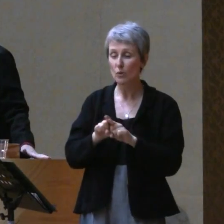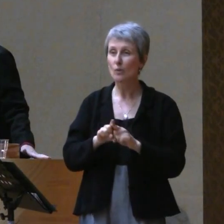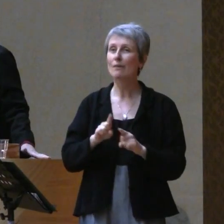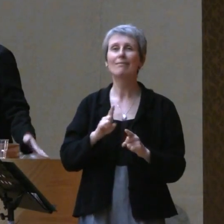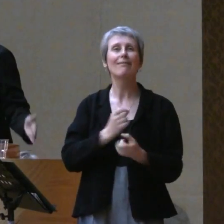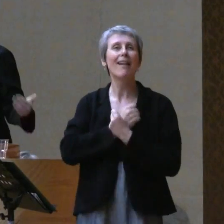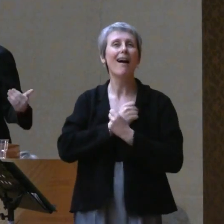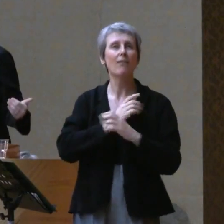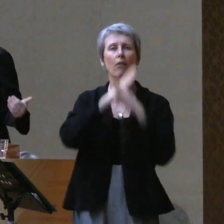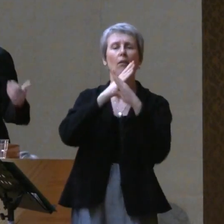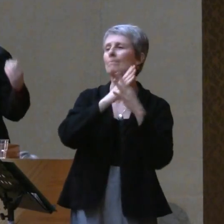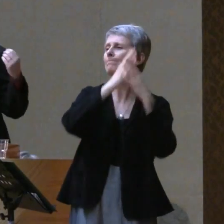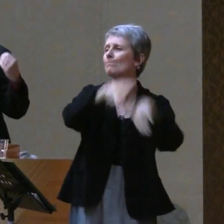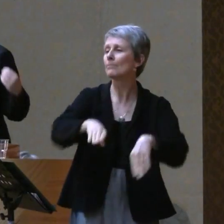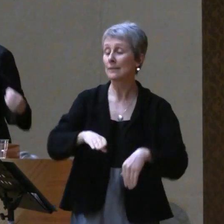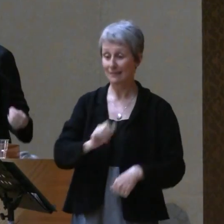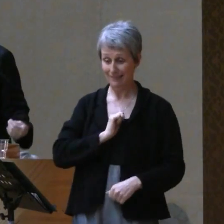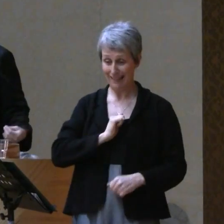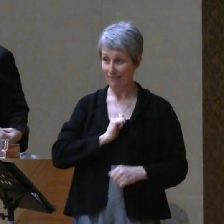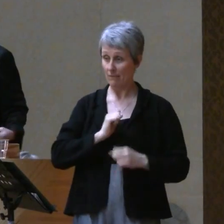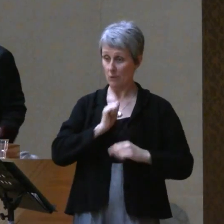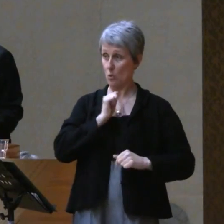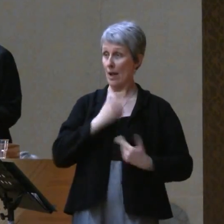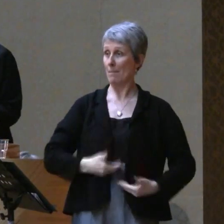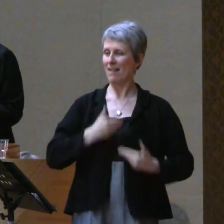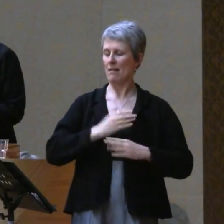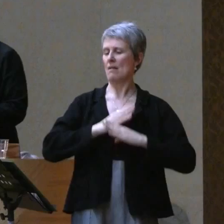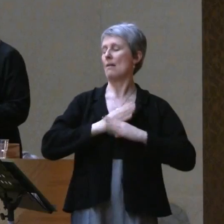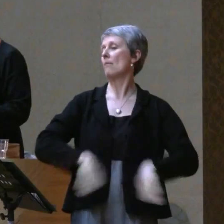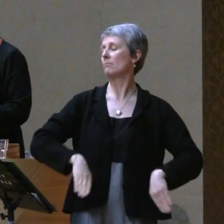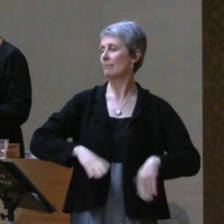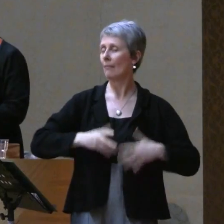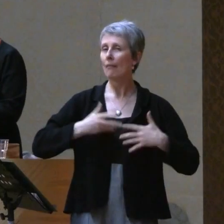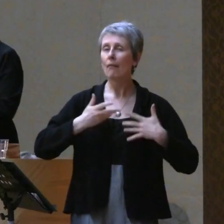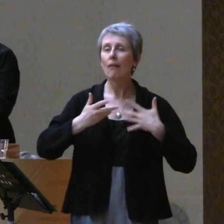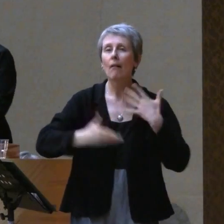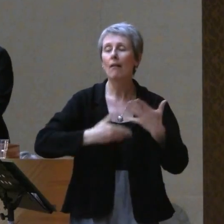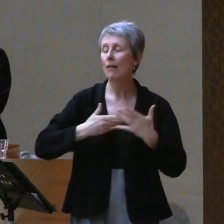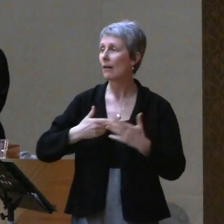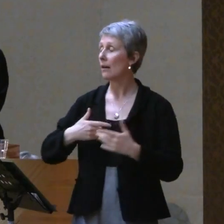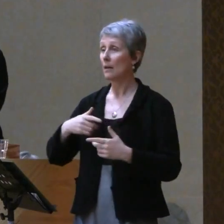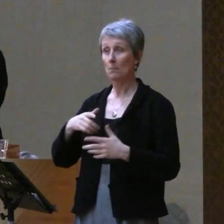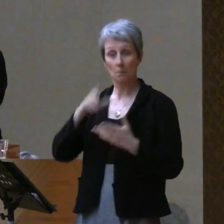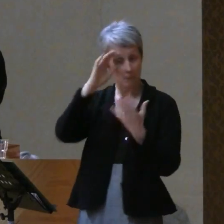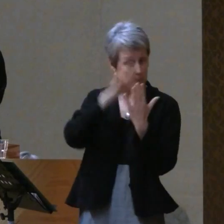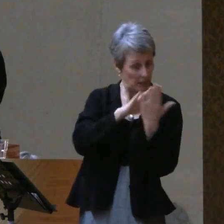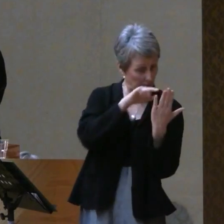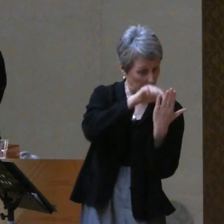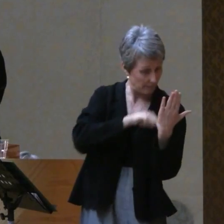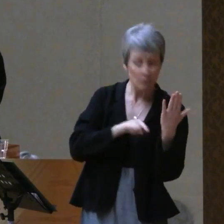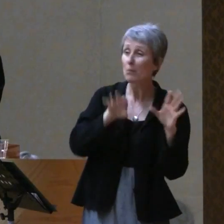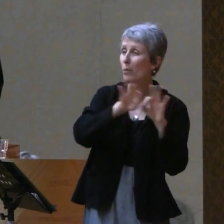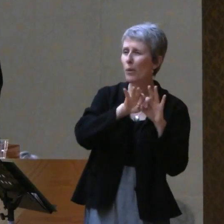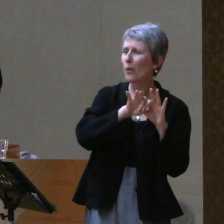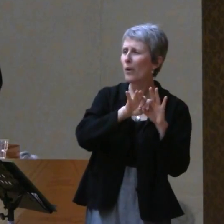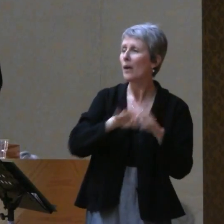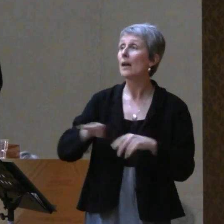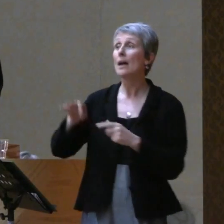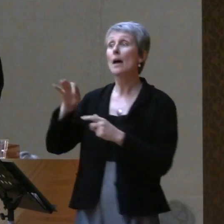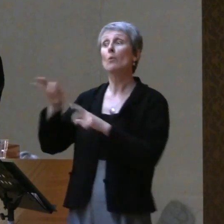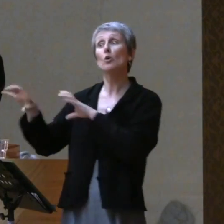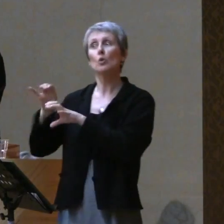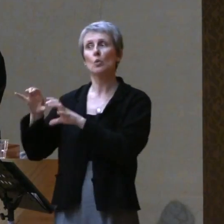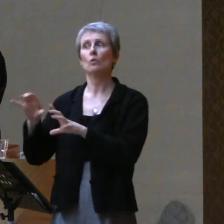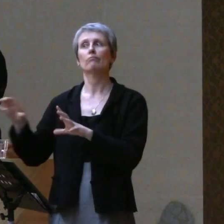self. We believe that what we do, not so much what we believe, matters. Don't get me wrong.